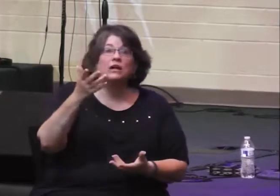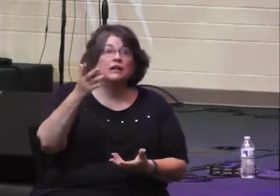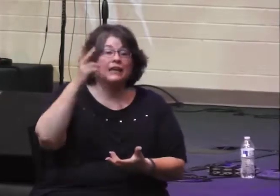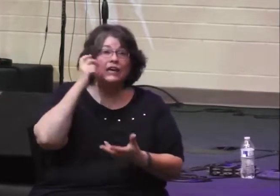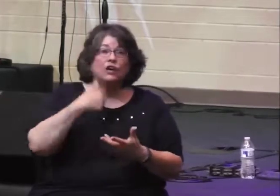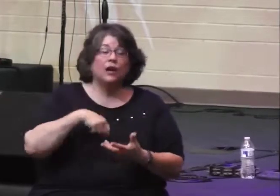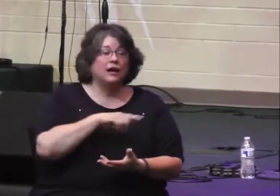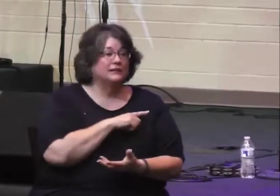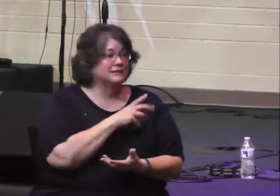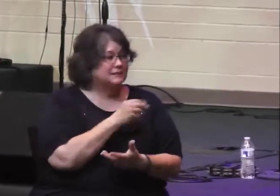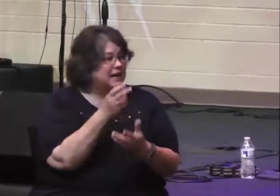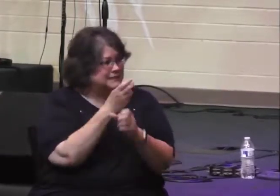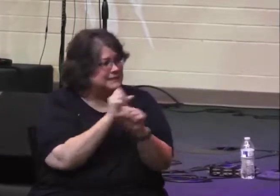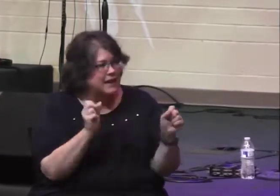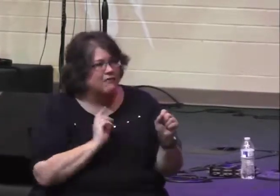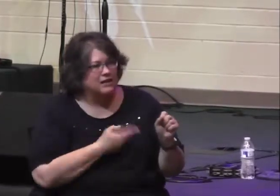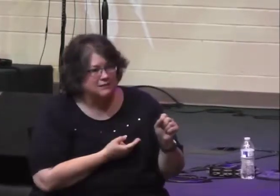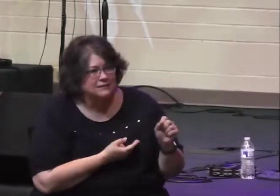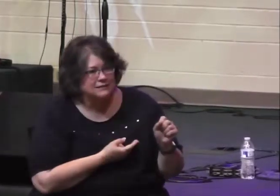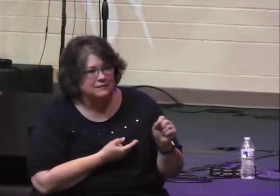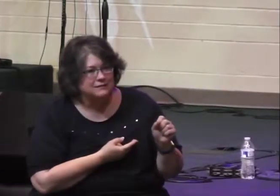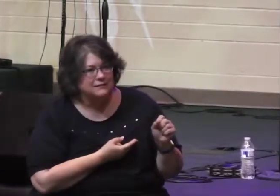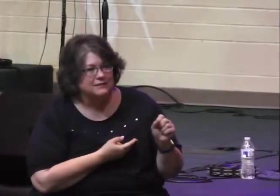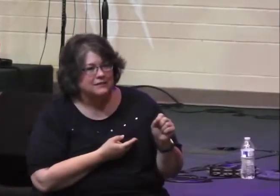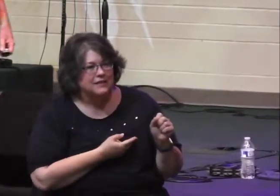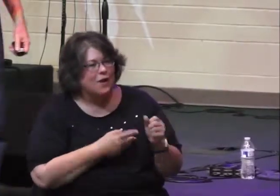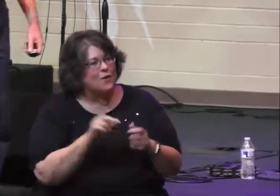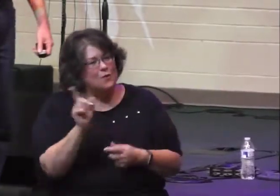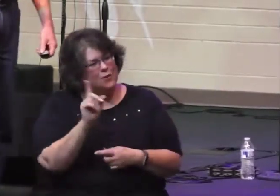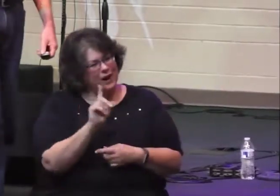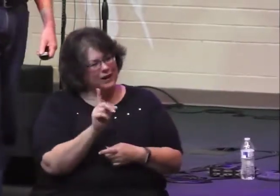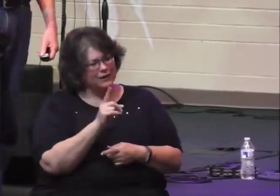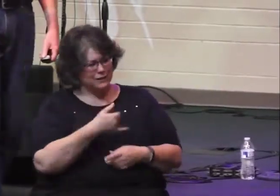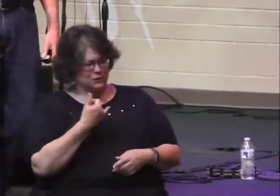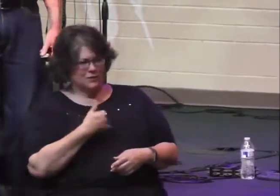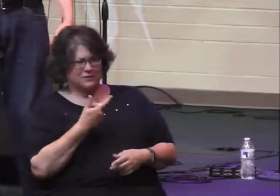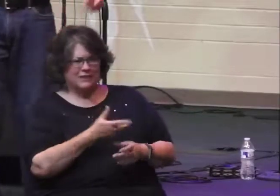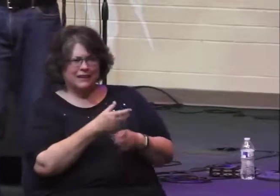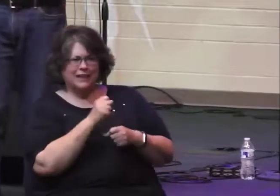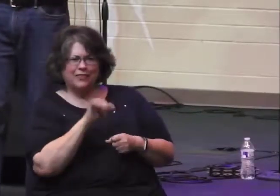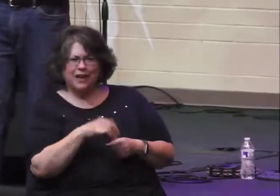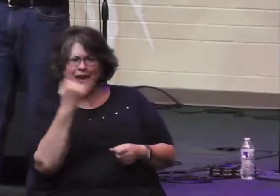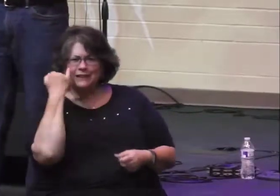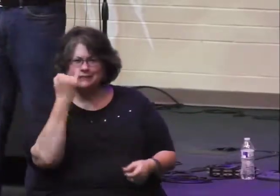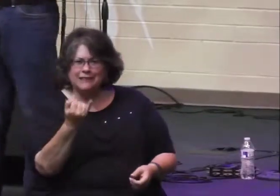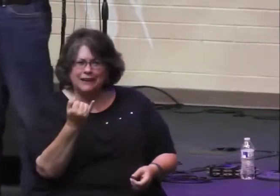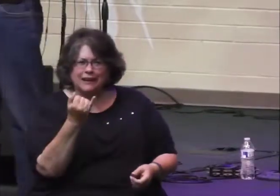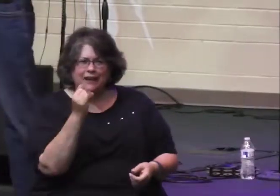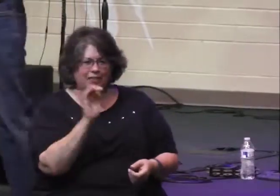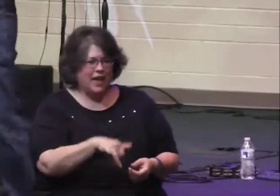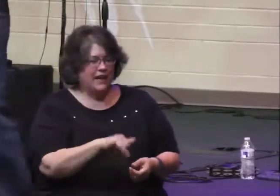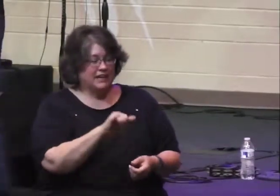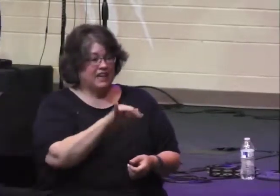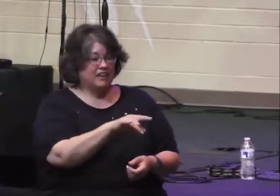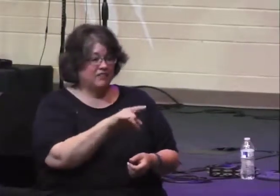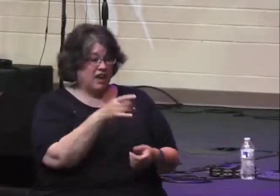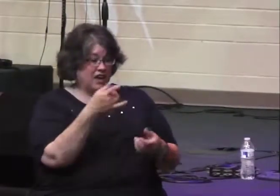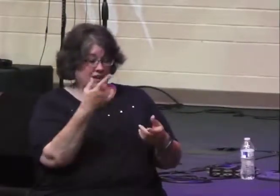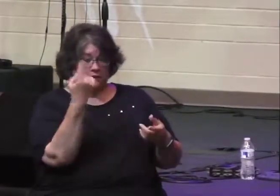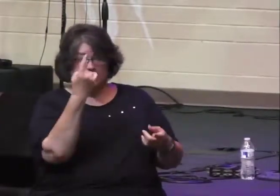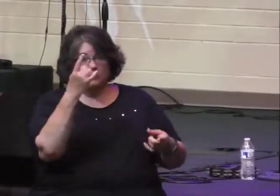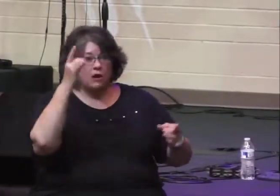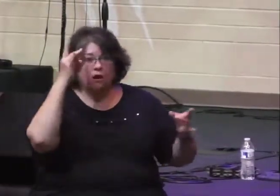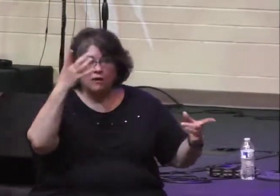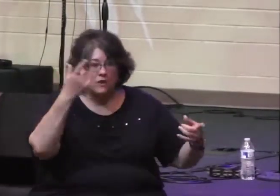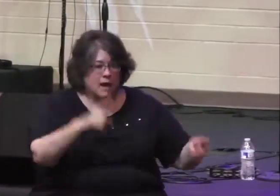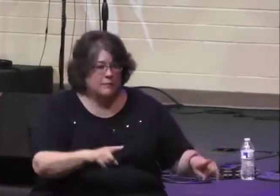and you will hear us and save us. Now where did he get this idea that if they were in crisis, that if